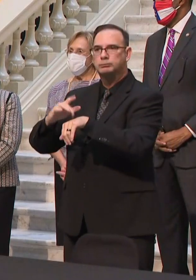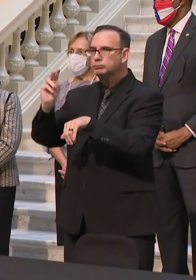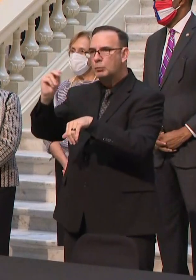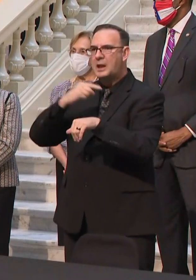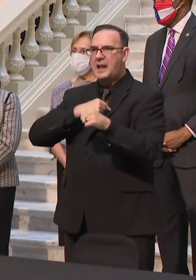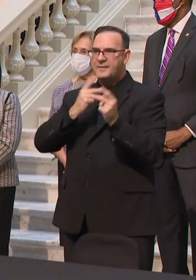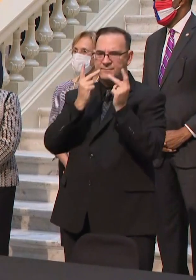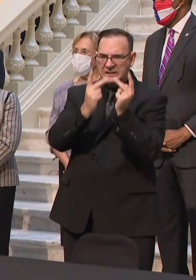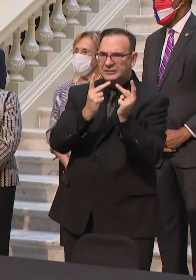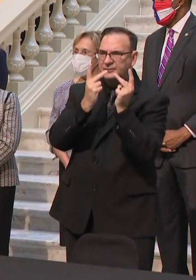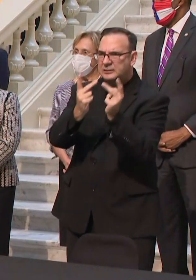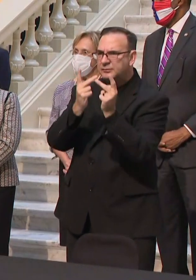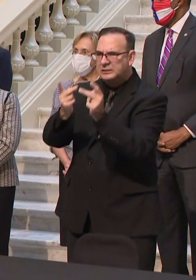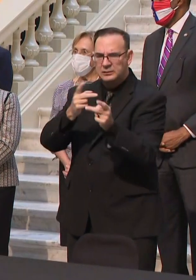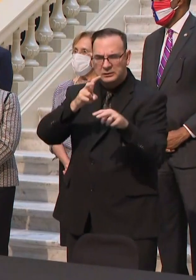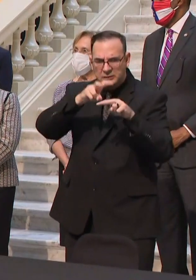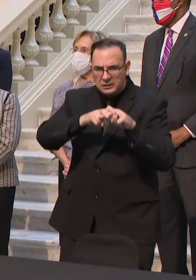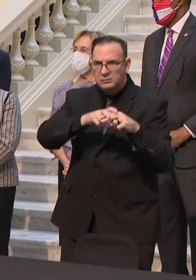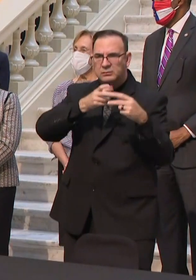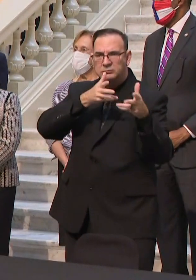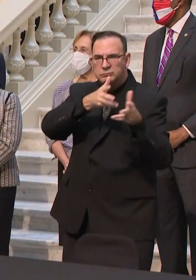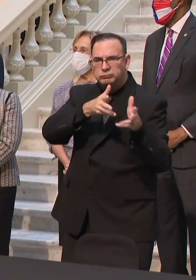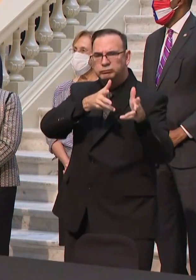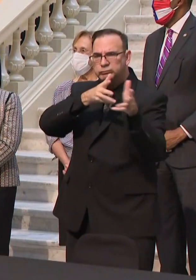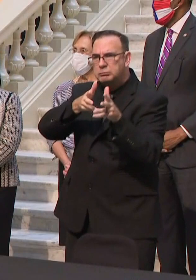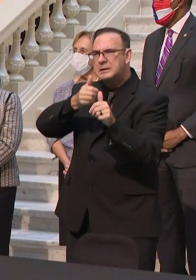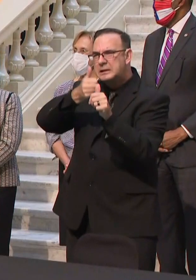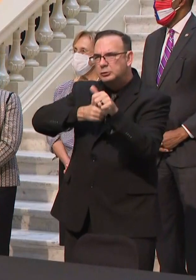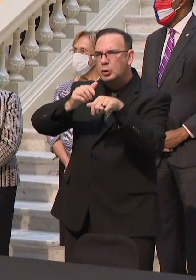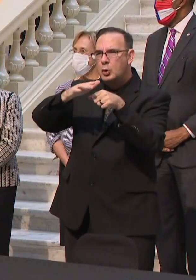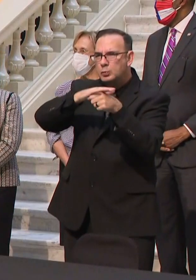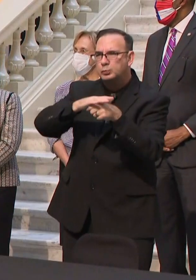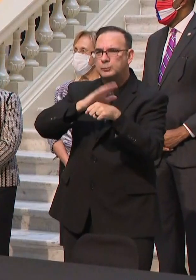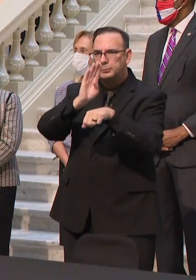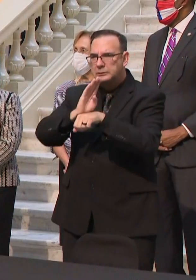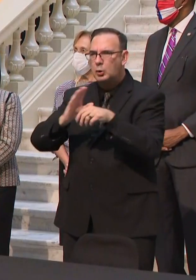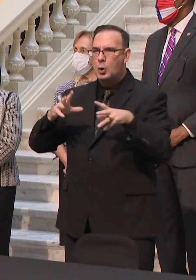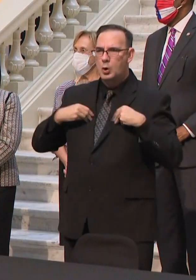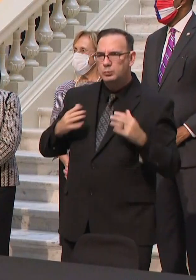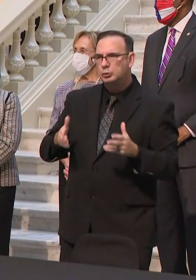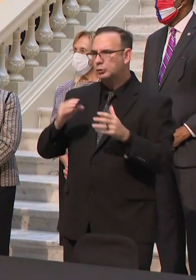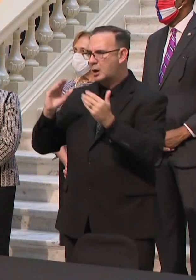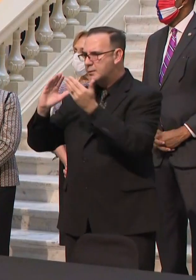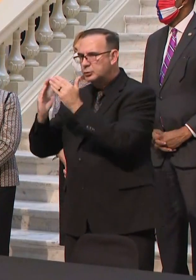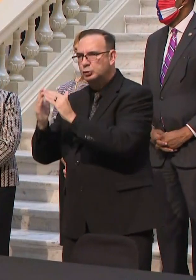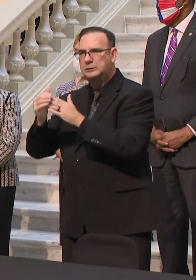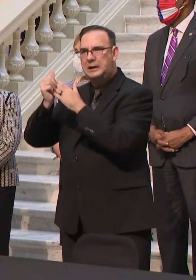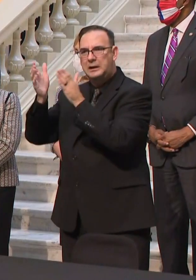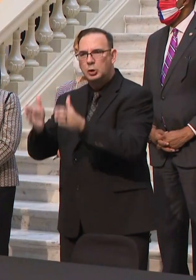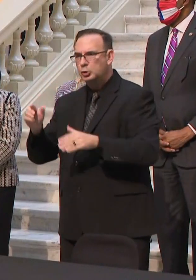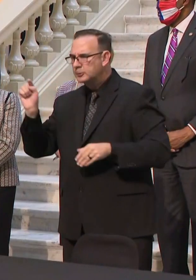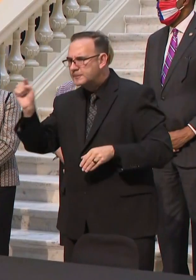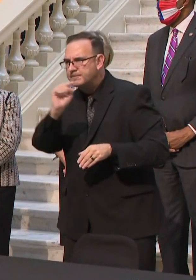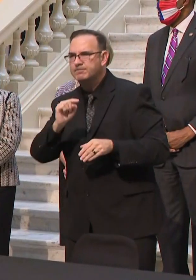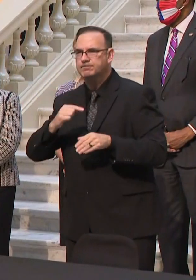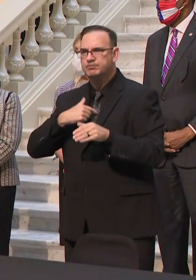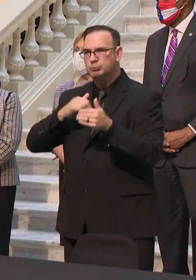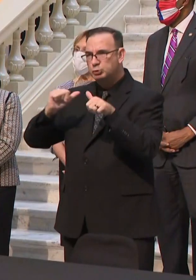community leaders to learn about the opportunities, but also the challenges in their town or county.